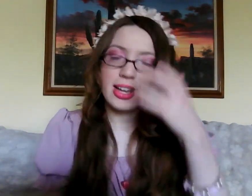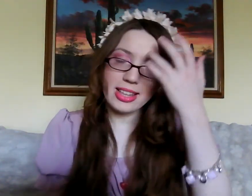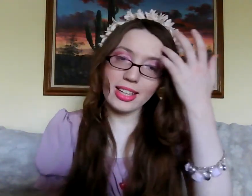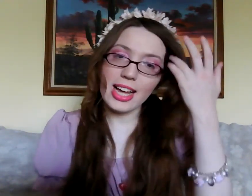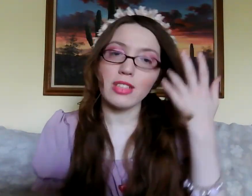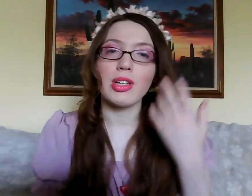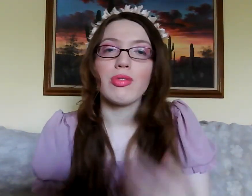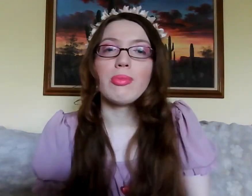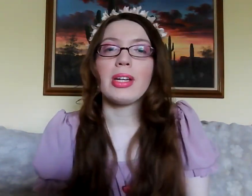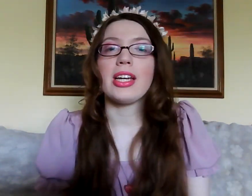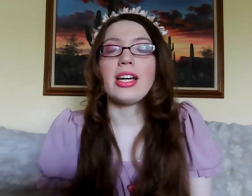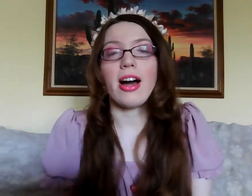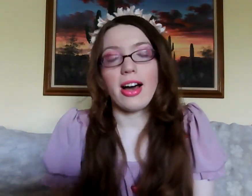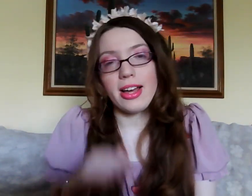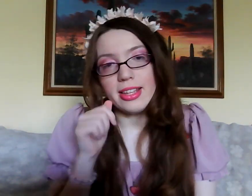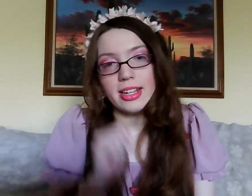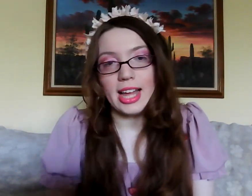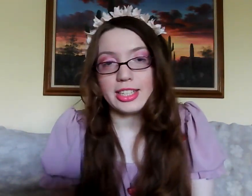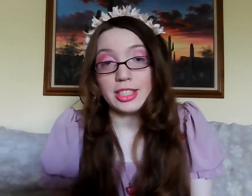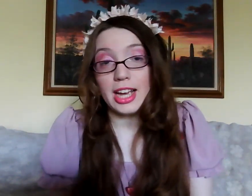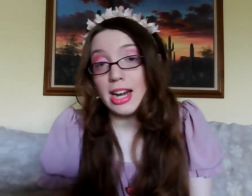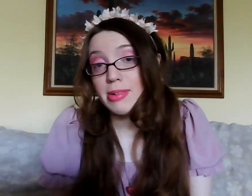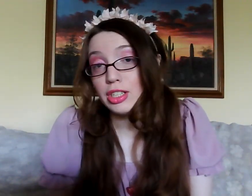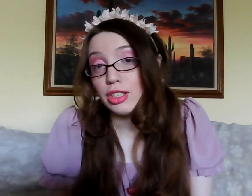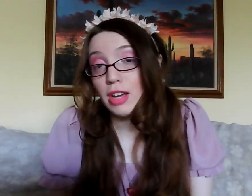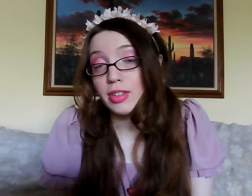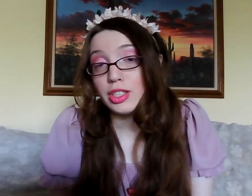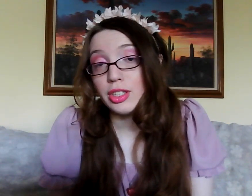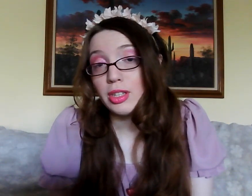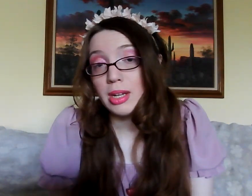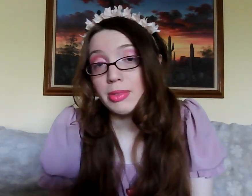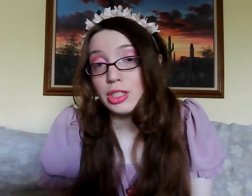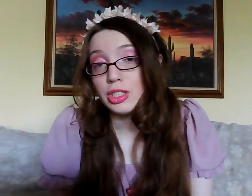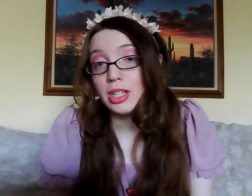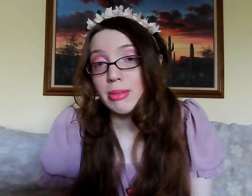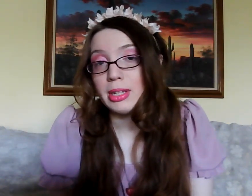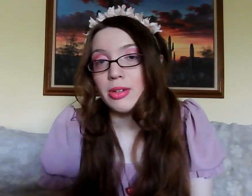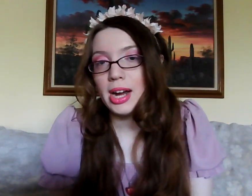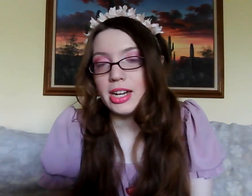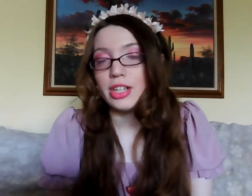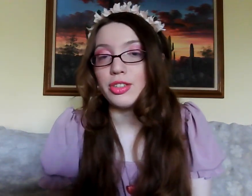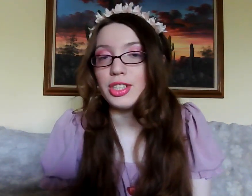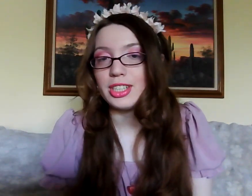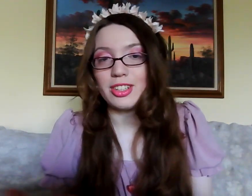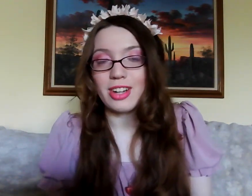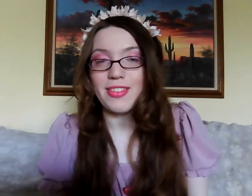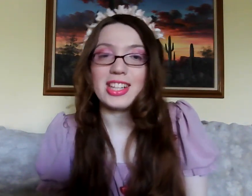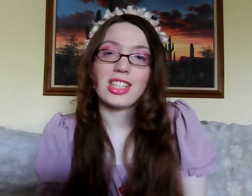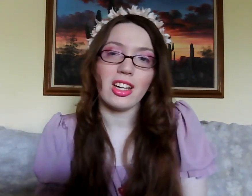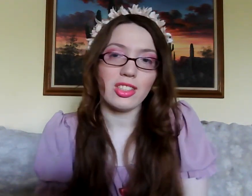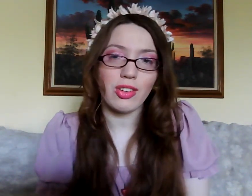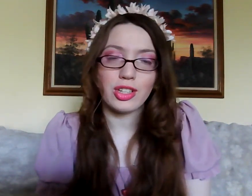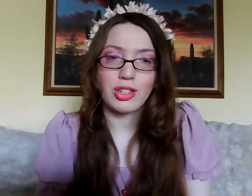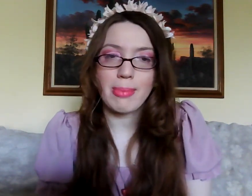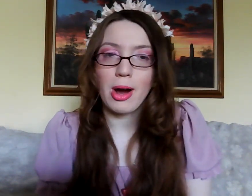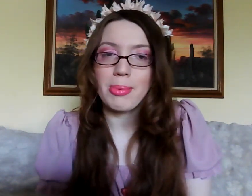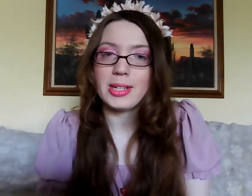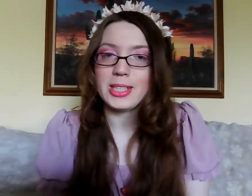The last week will be, uh, the classic Enemies to Lovers theme, which is going to be quite interesting to try to find songs for, so I'm open to